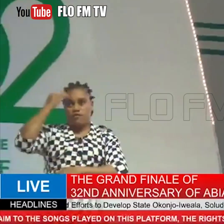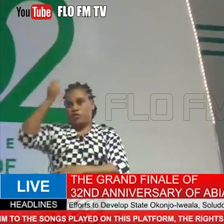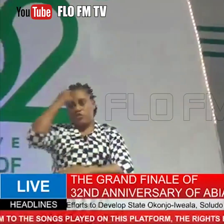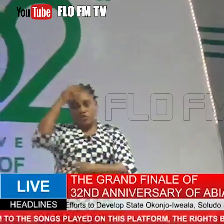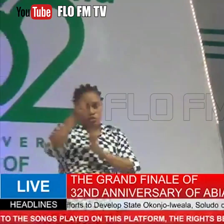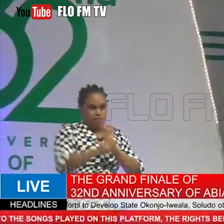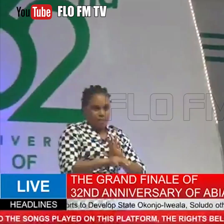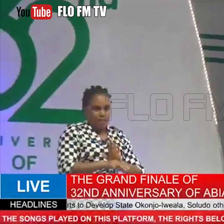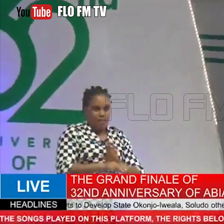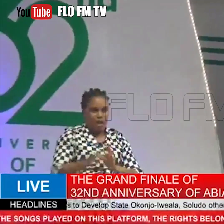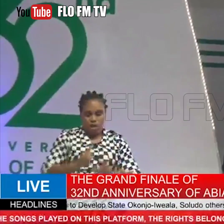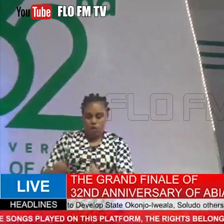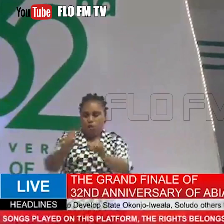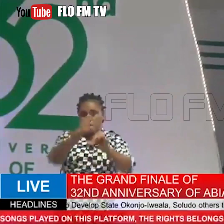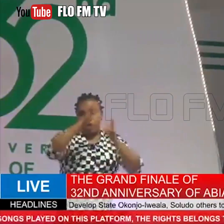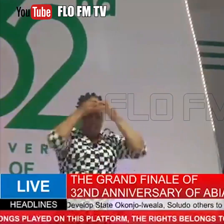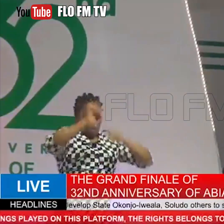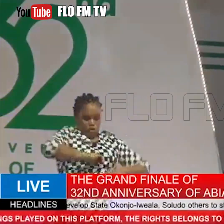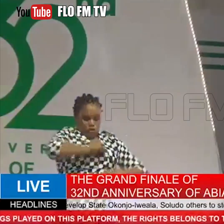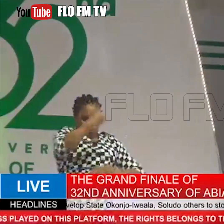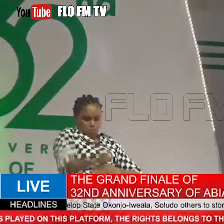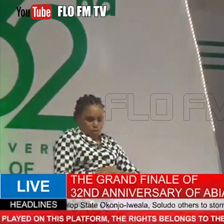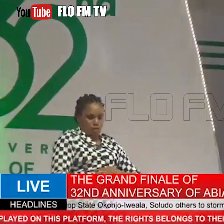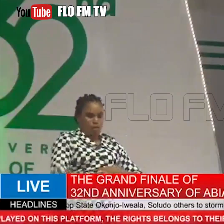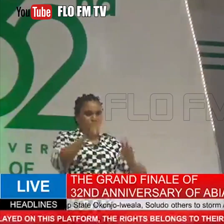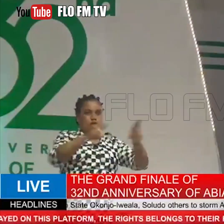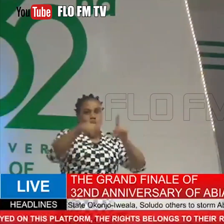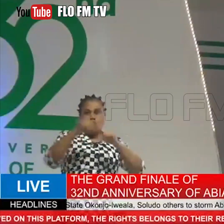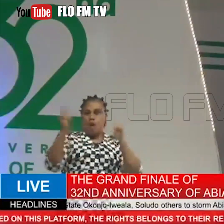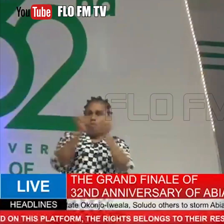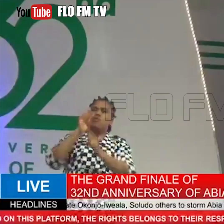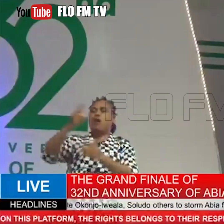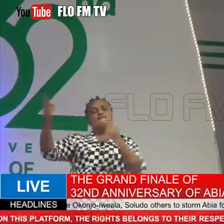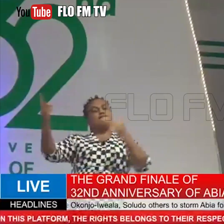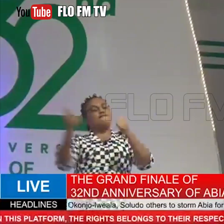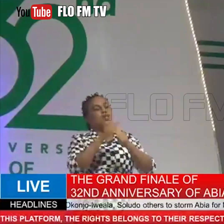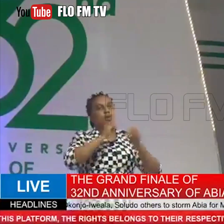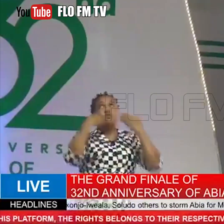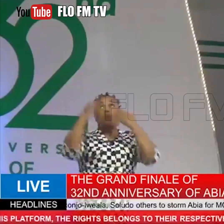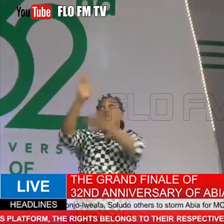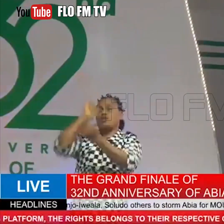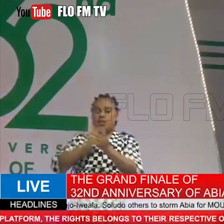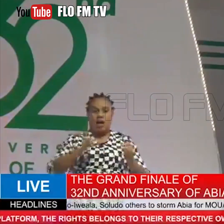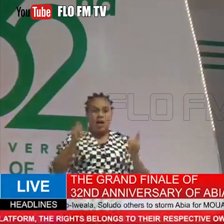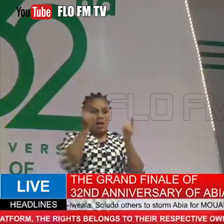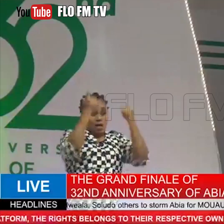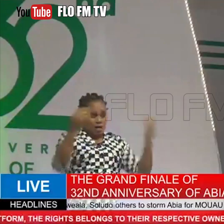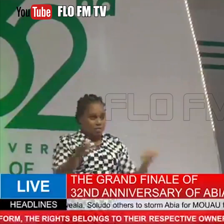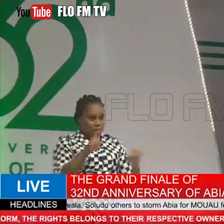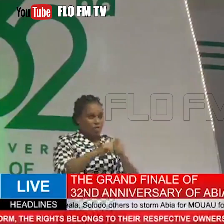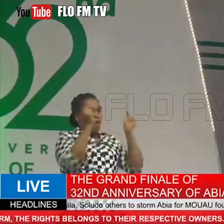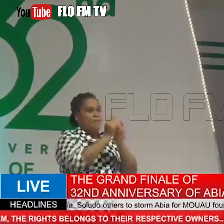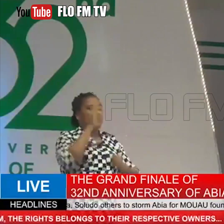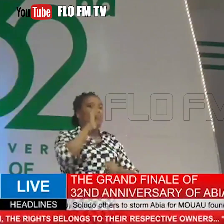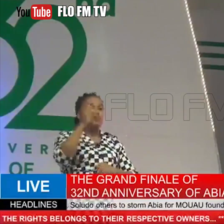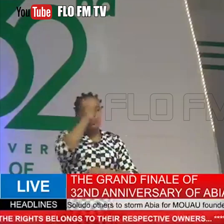during President Abbasenjo's reign, when I met her first. I want to thank God that I met. I came here to make this